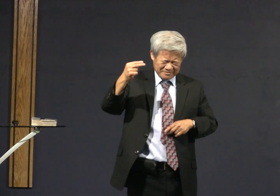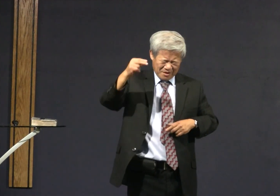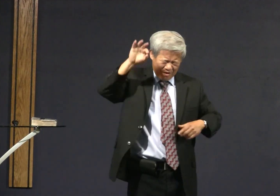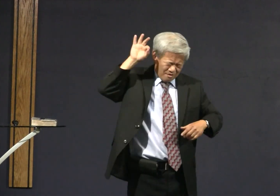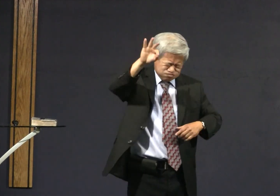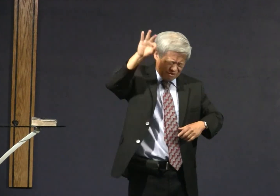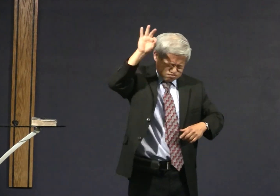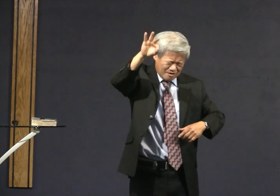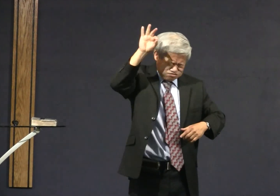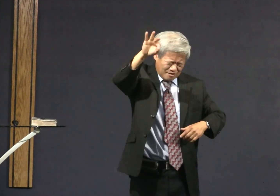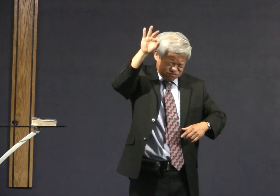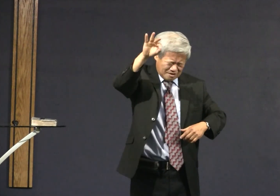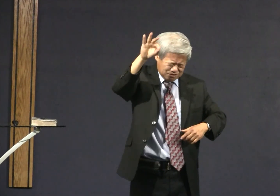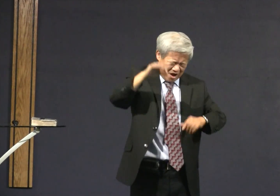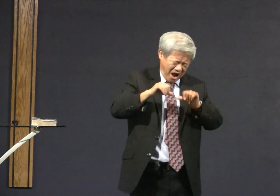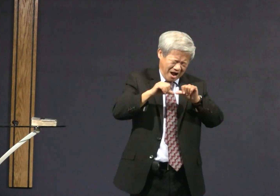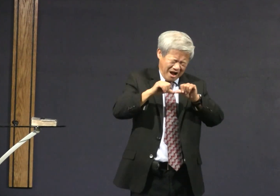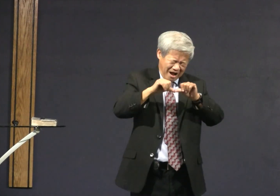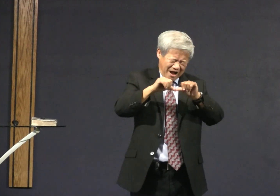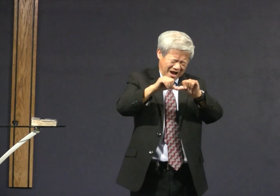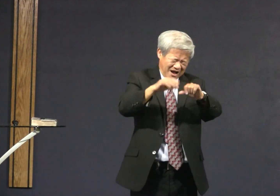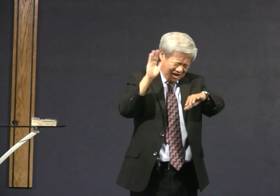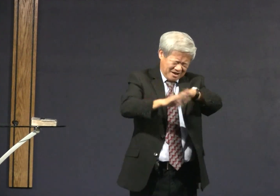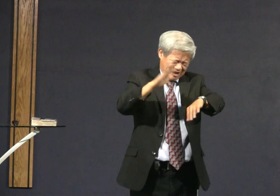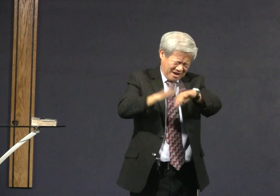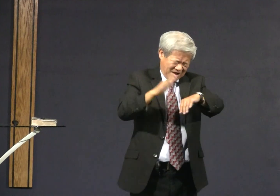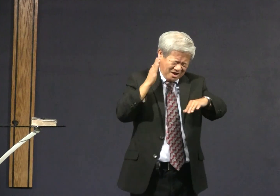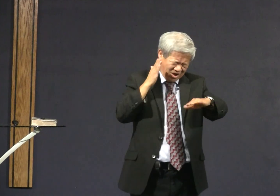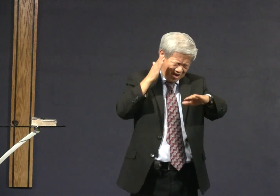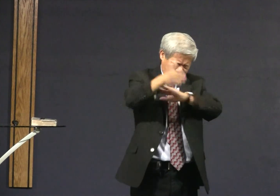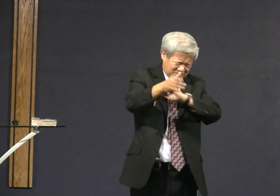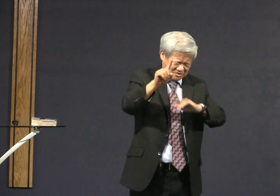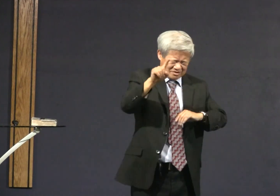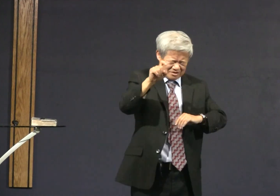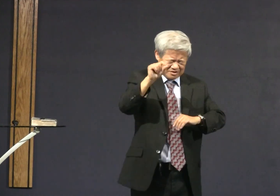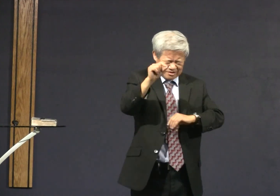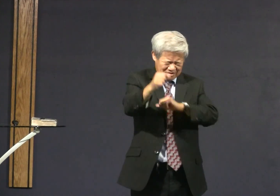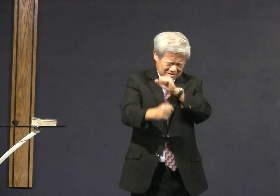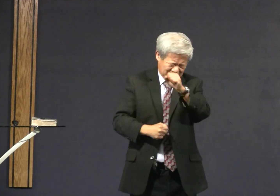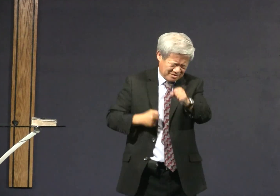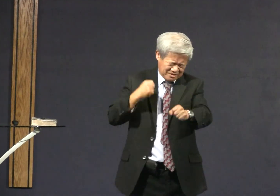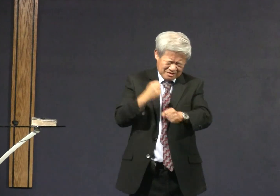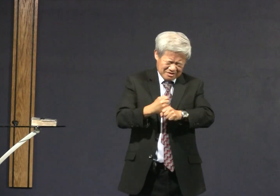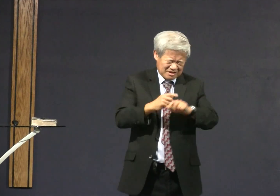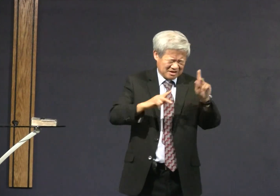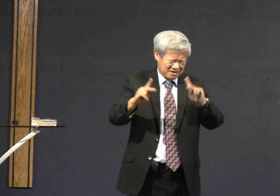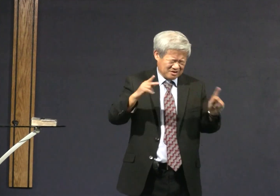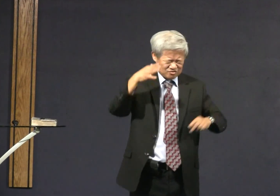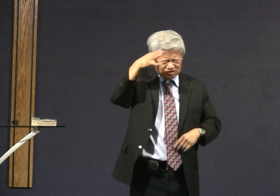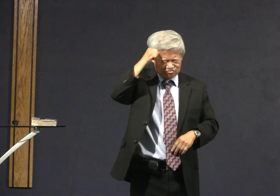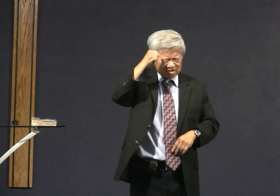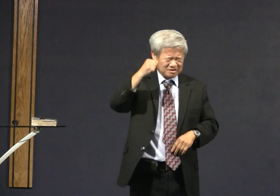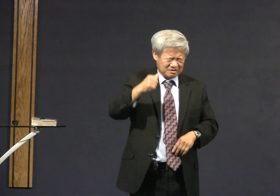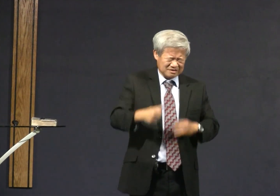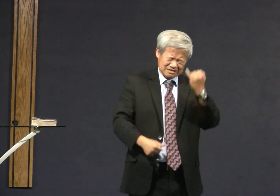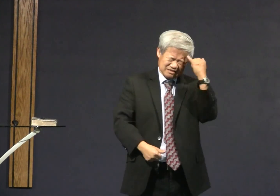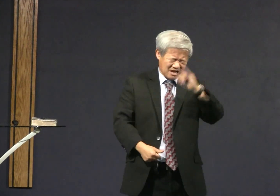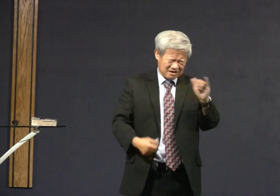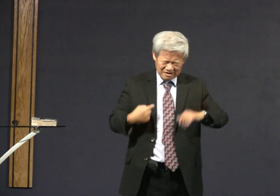Just like Noah who preached and warned the people for over 120 years that they